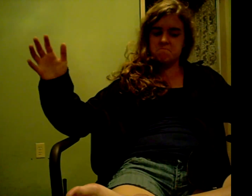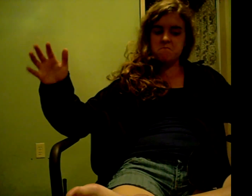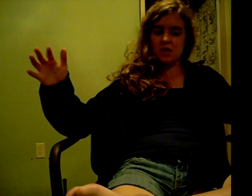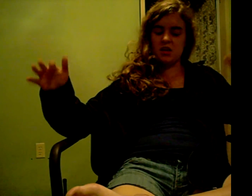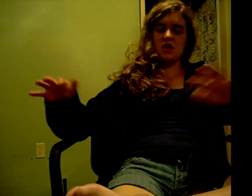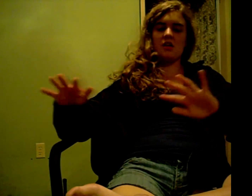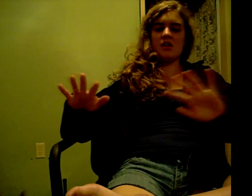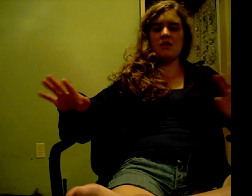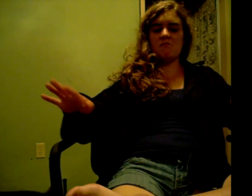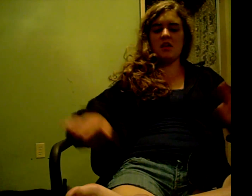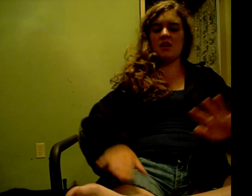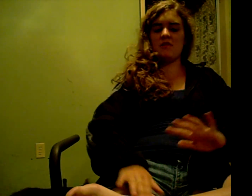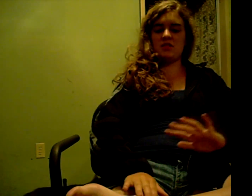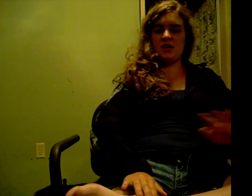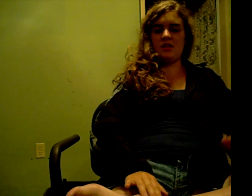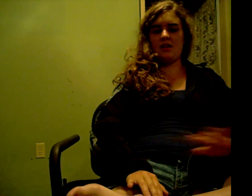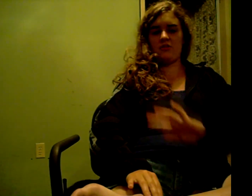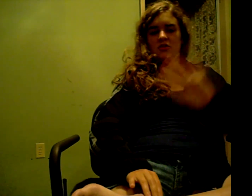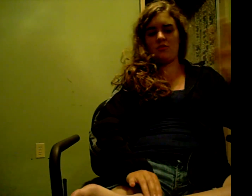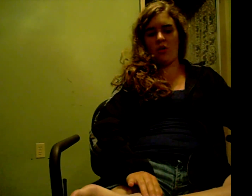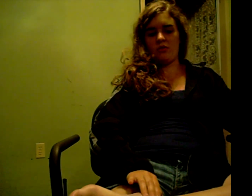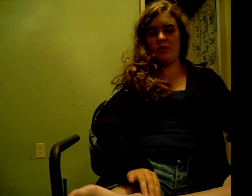And he, he didn't, he didn't even say anything else. just walked away.